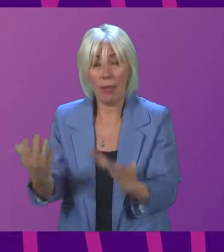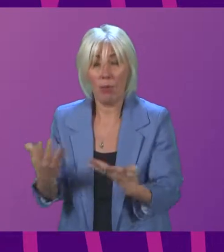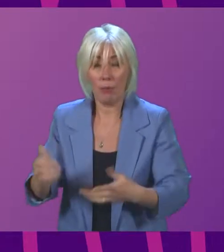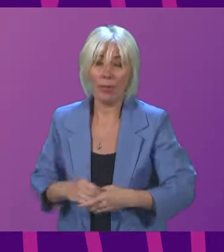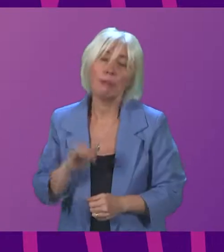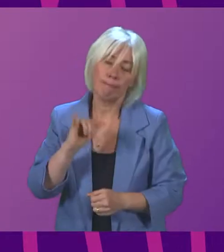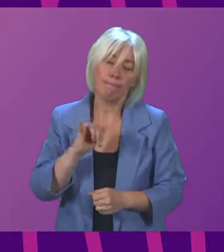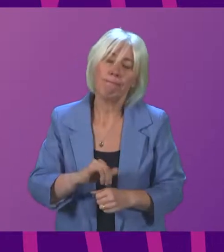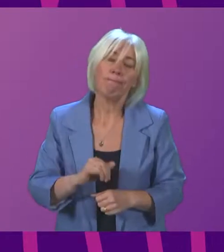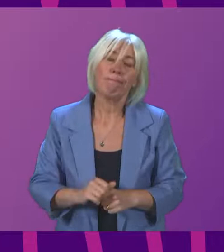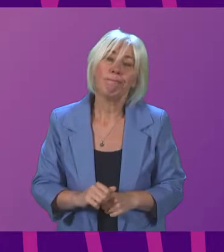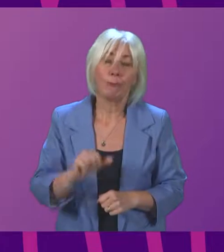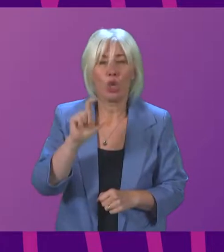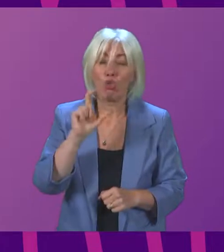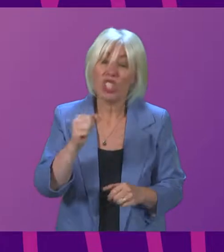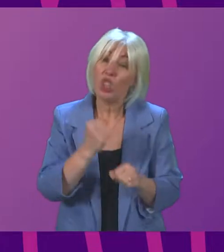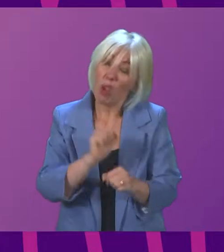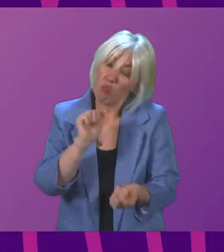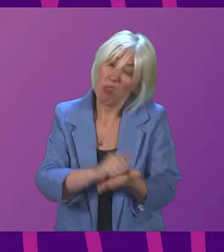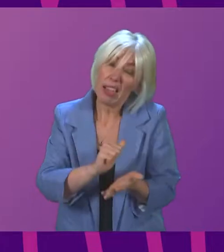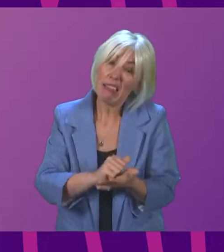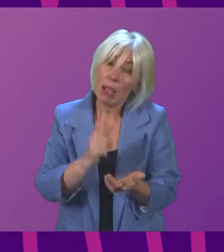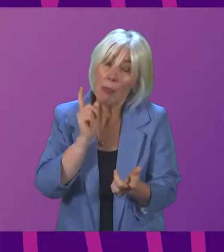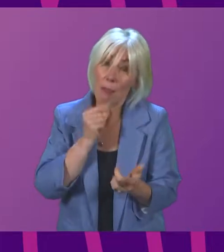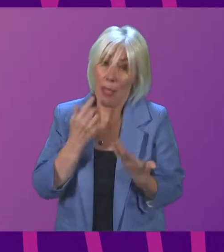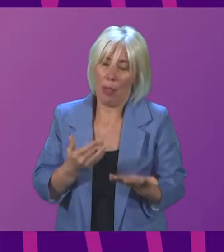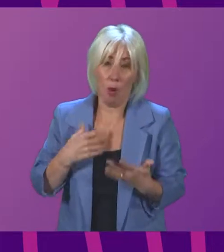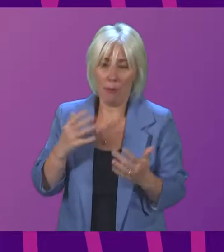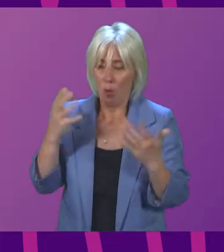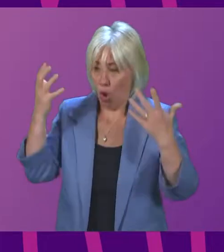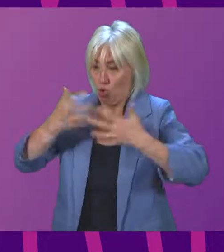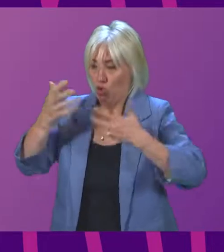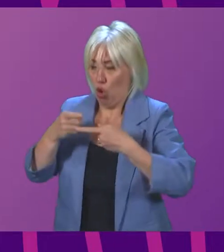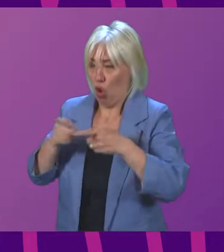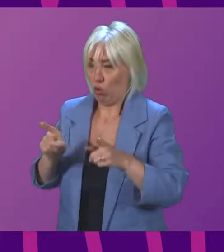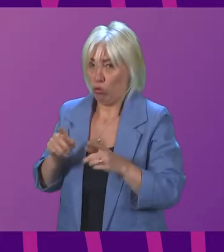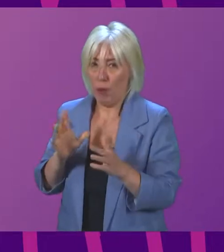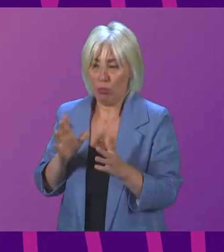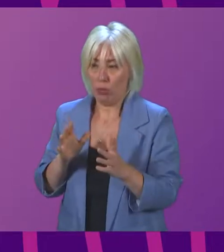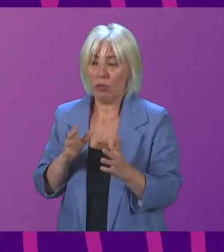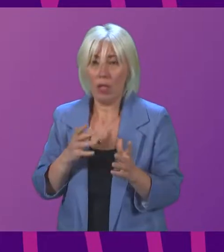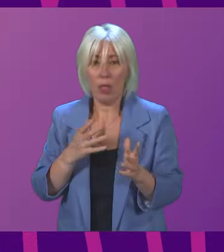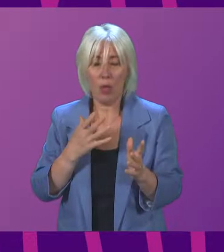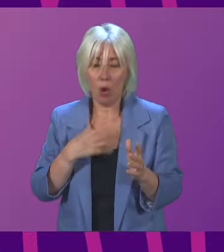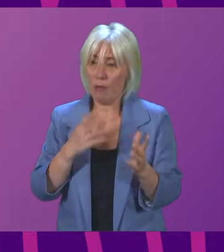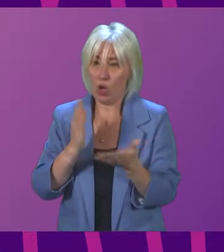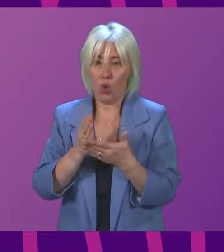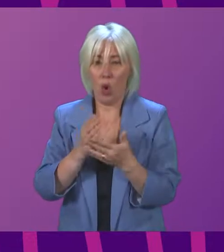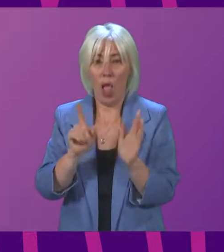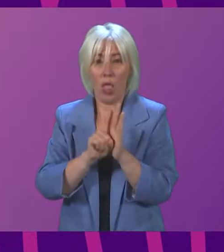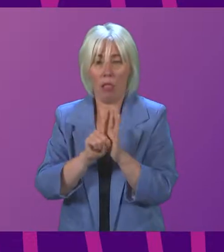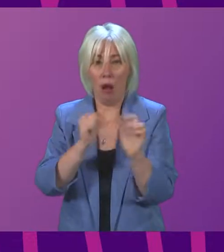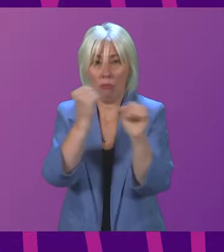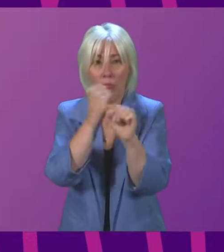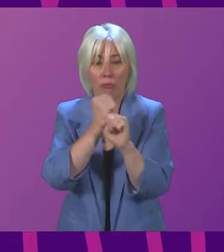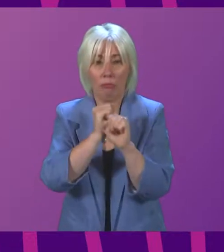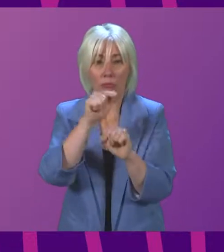Christine Graham makes a reasonable point. People are understandably concerned about having the necessary alarms fitted by the deadline